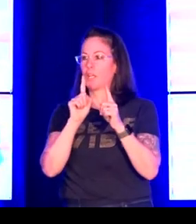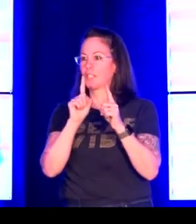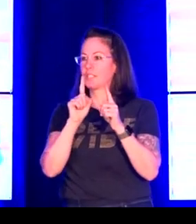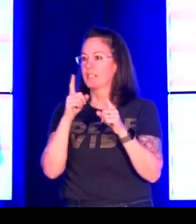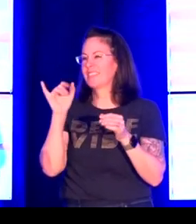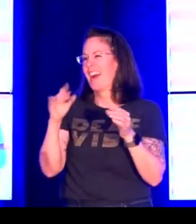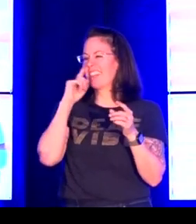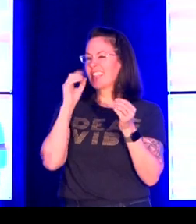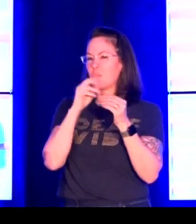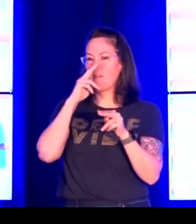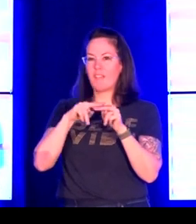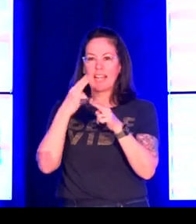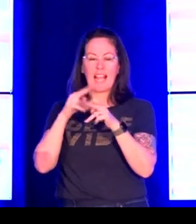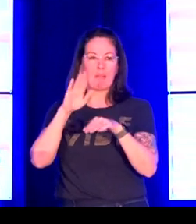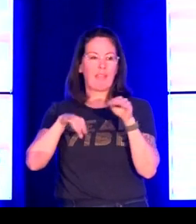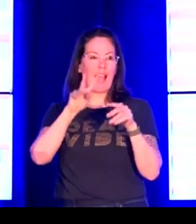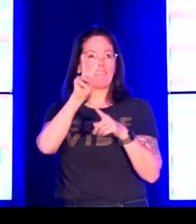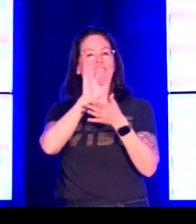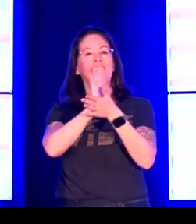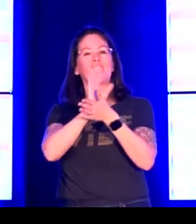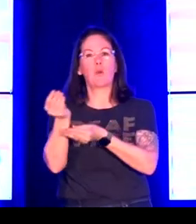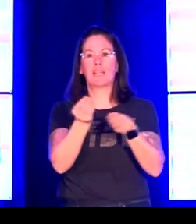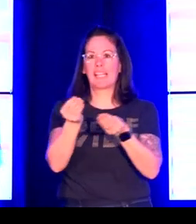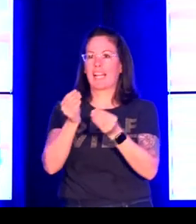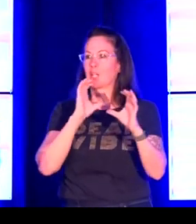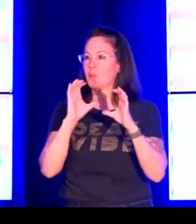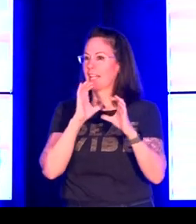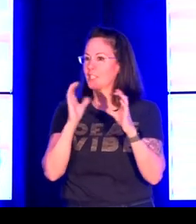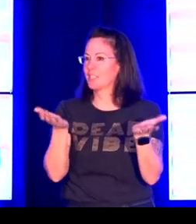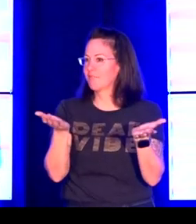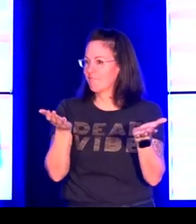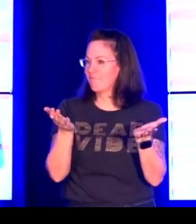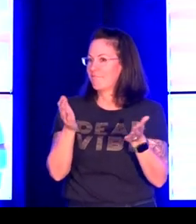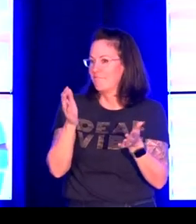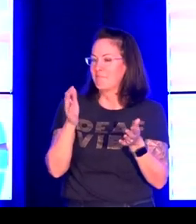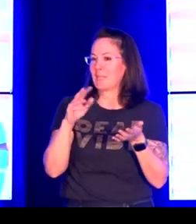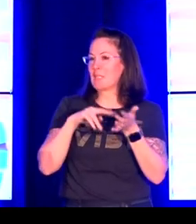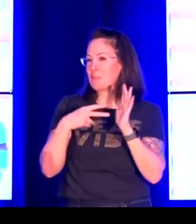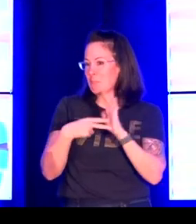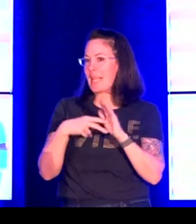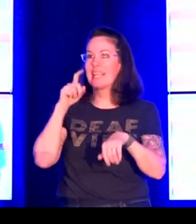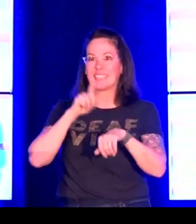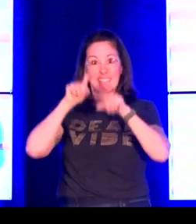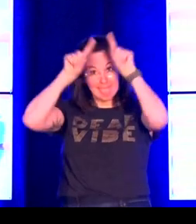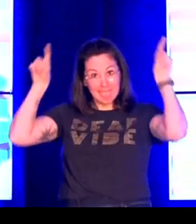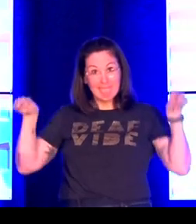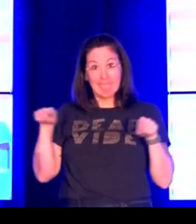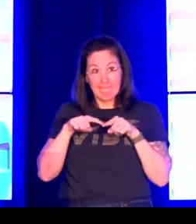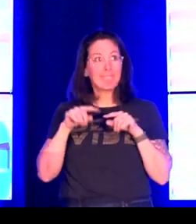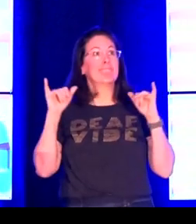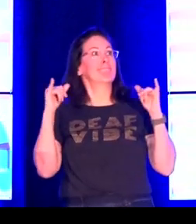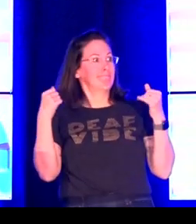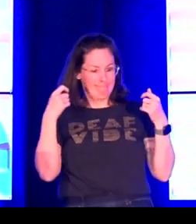or in video, is different than in person. So I think a fun twist on embodied discourse here is M-boxed